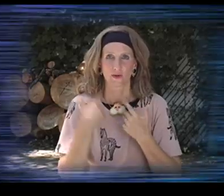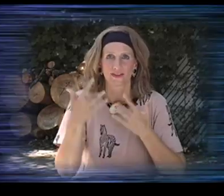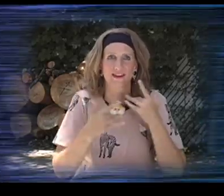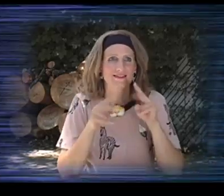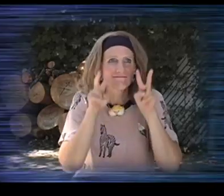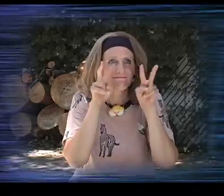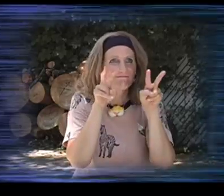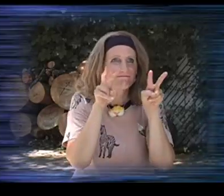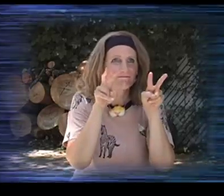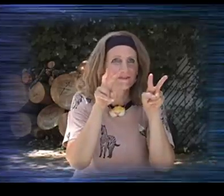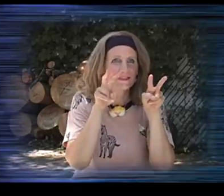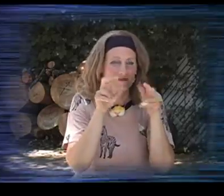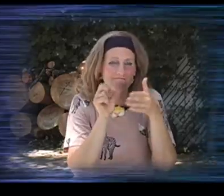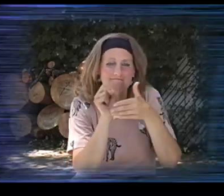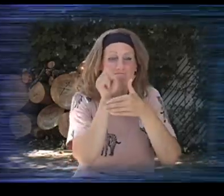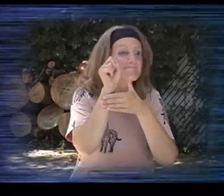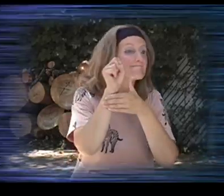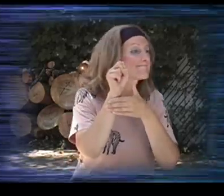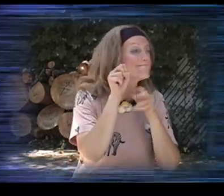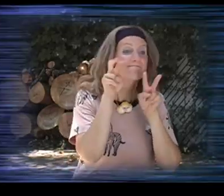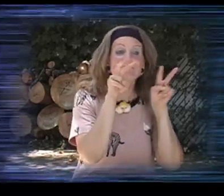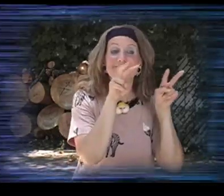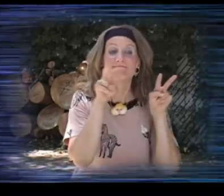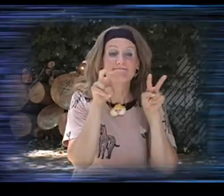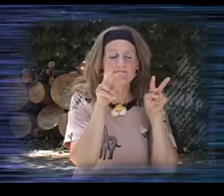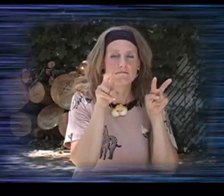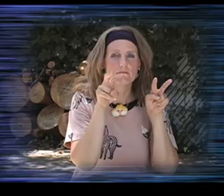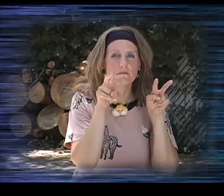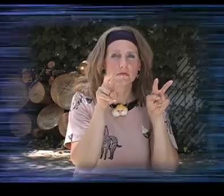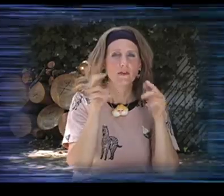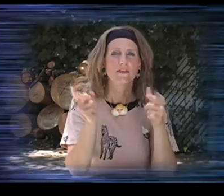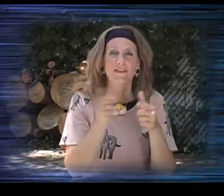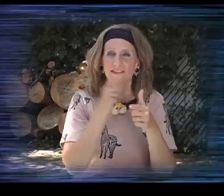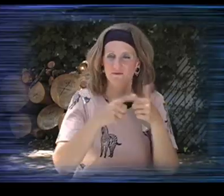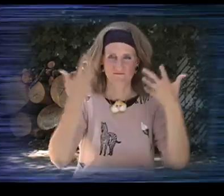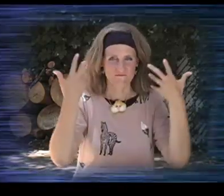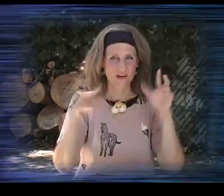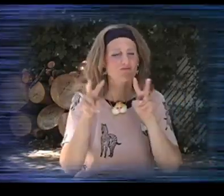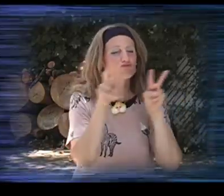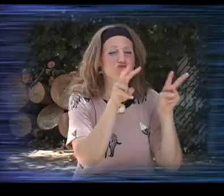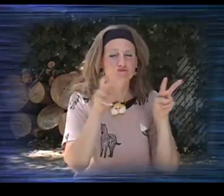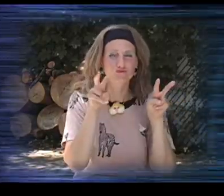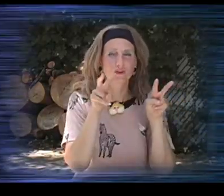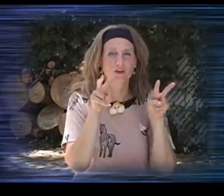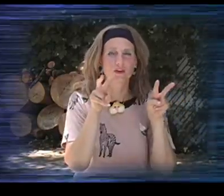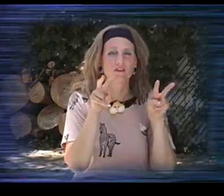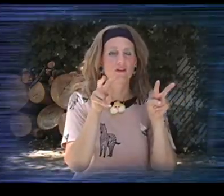We were so excited to look at it. We took our heads and stuck them out the top of the van and looked at the cheetah. And then when we were finished,